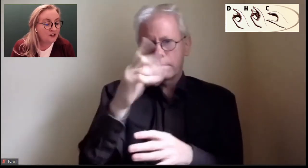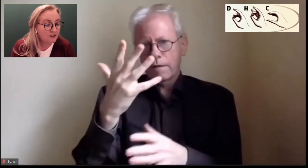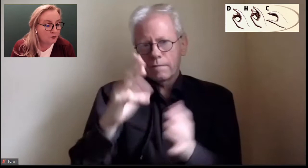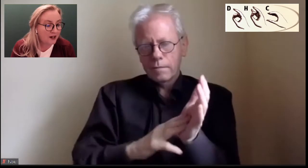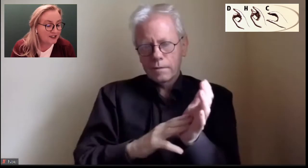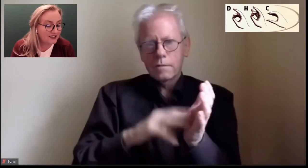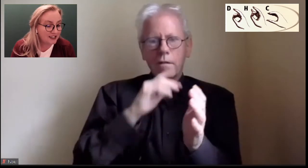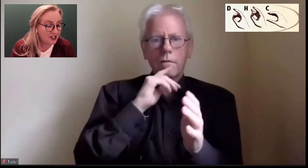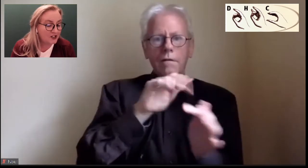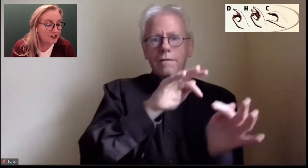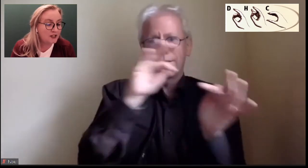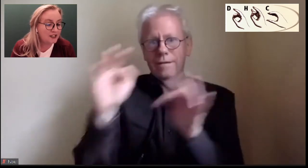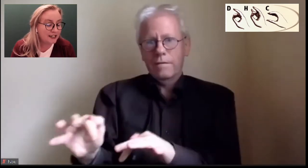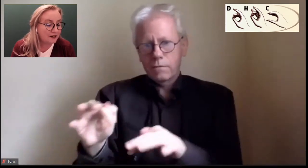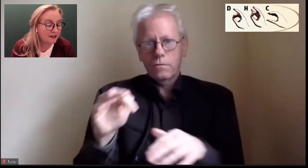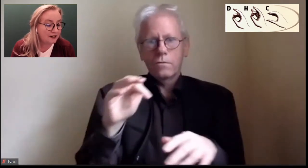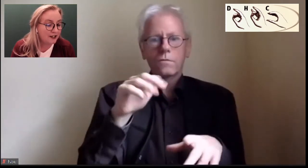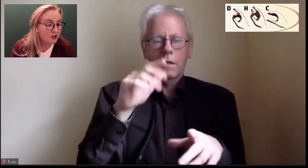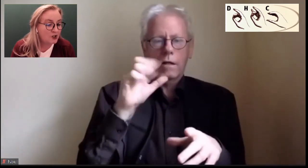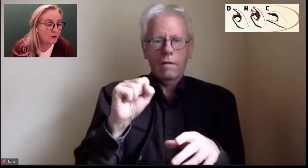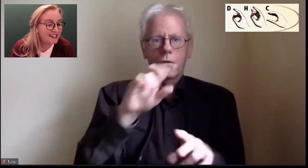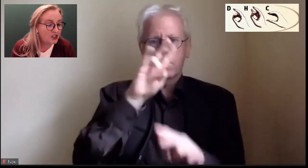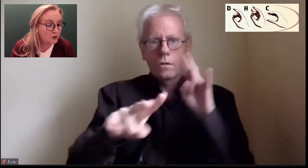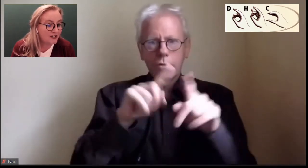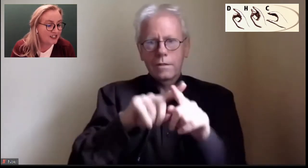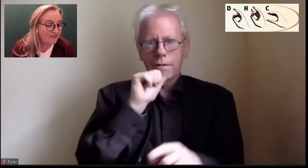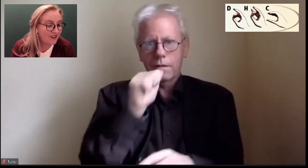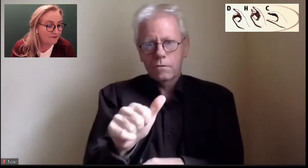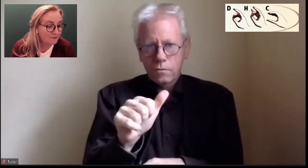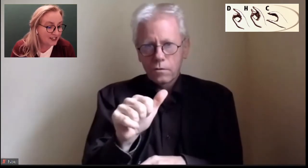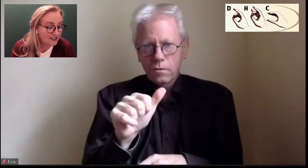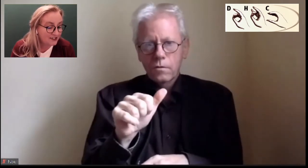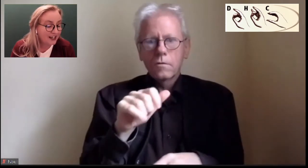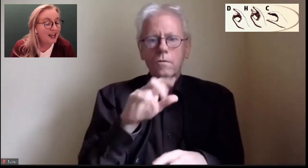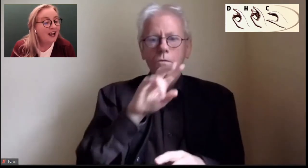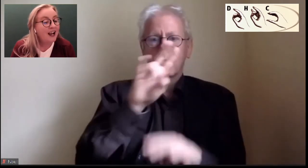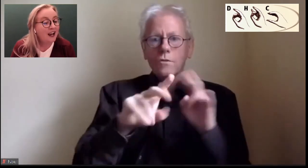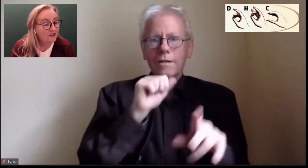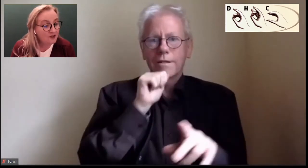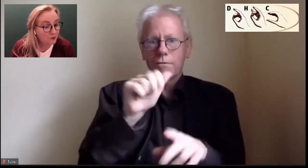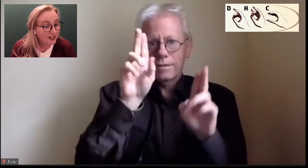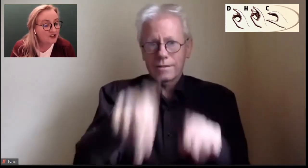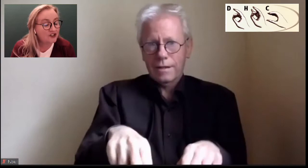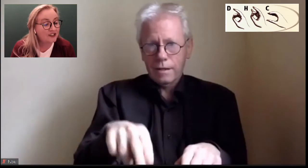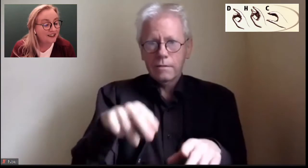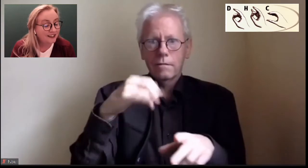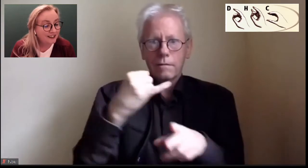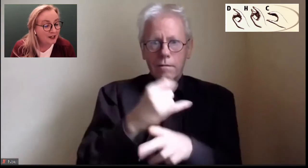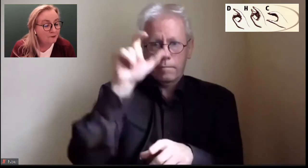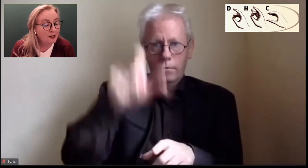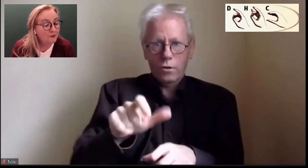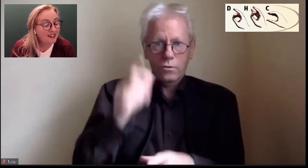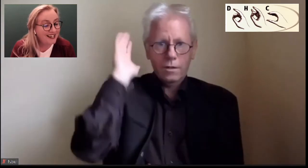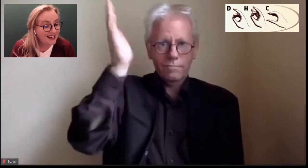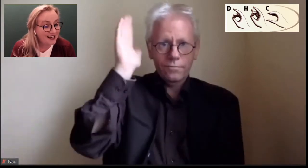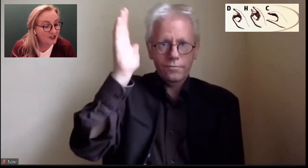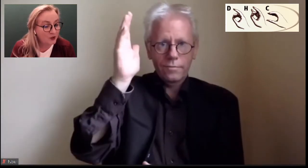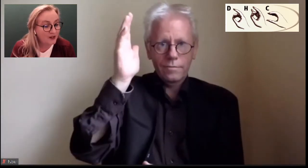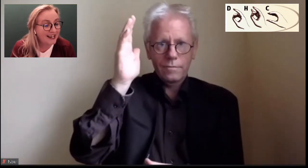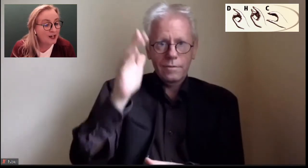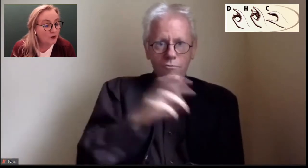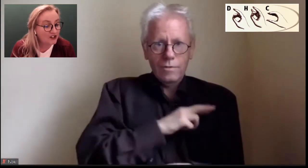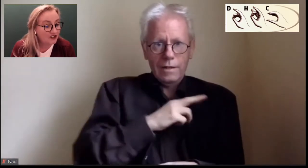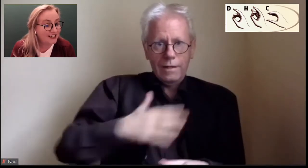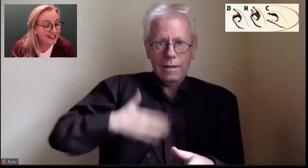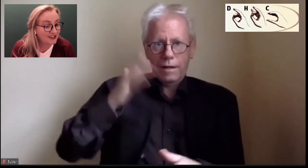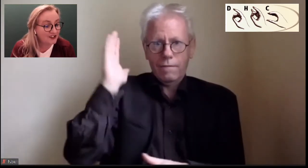Each of the presentations will take 20 to 25 minutes, after which people can